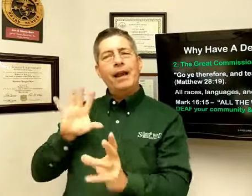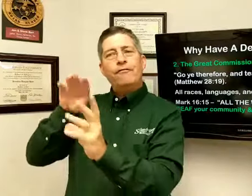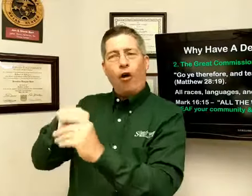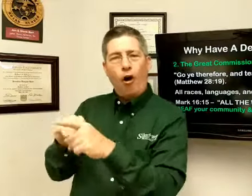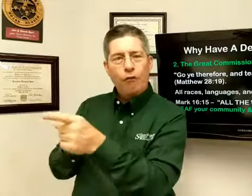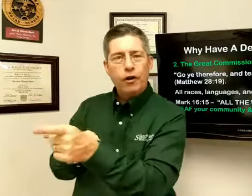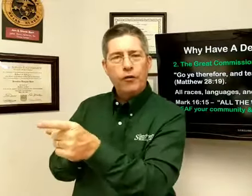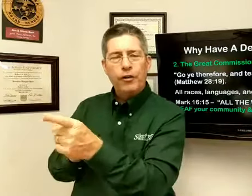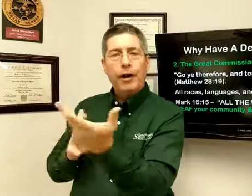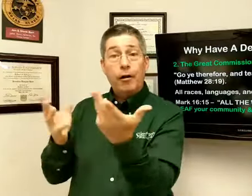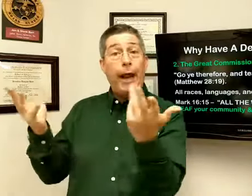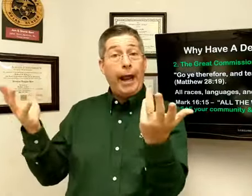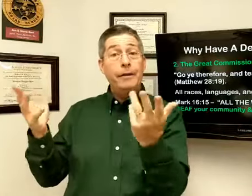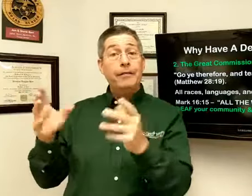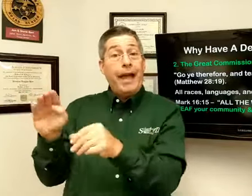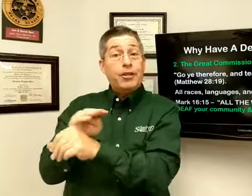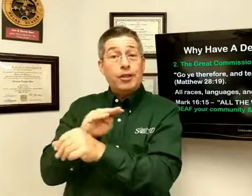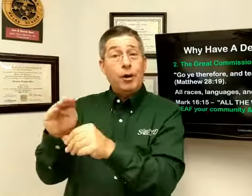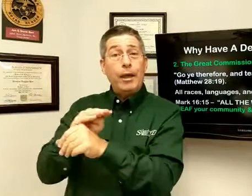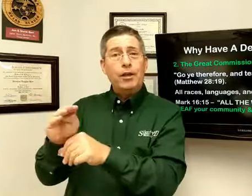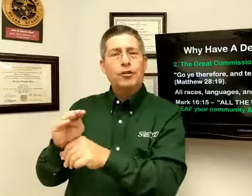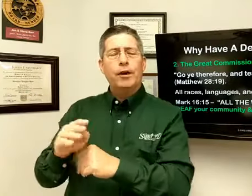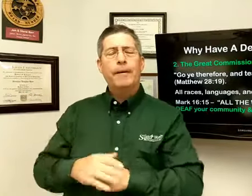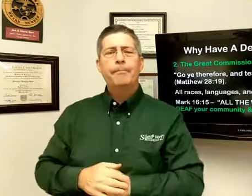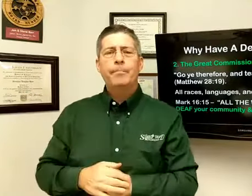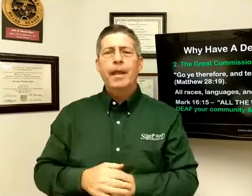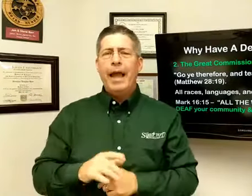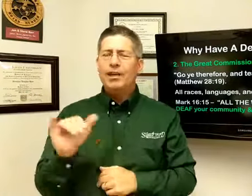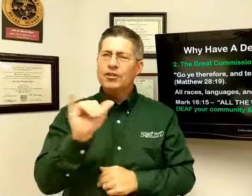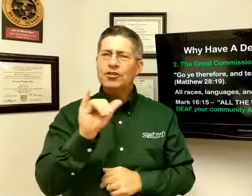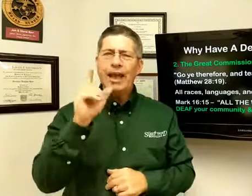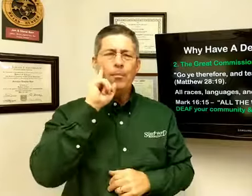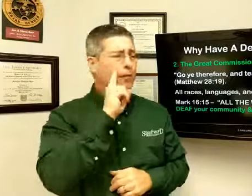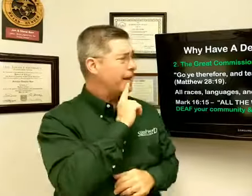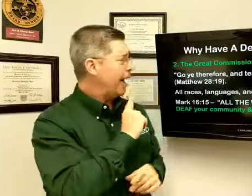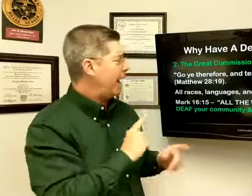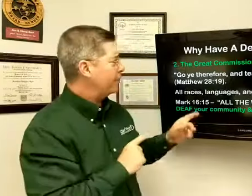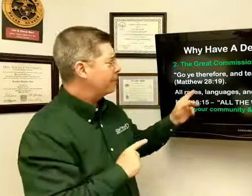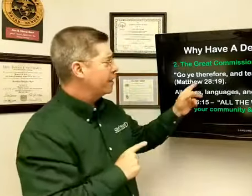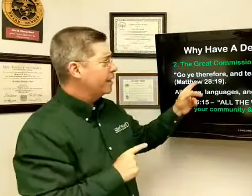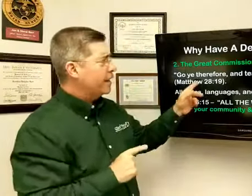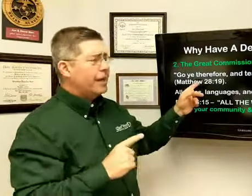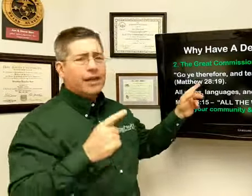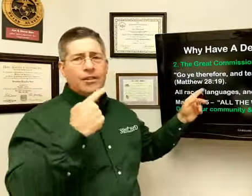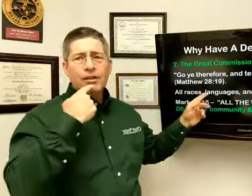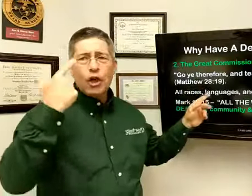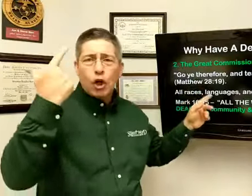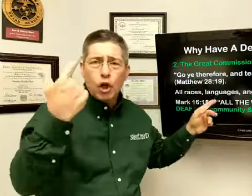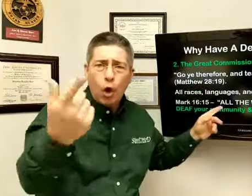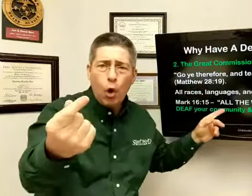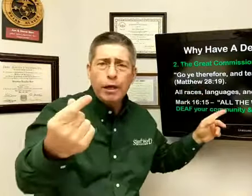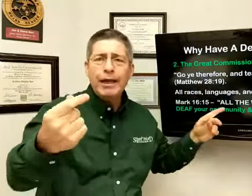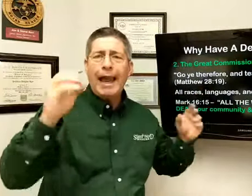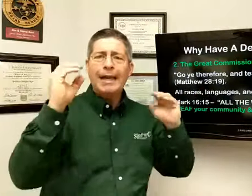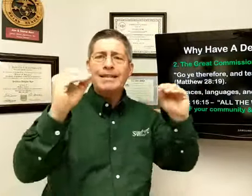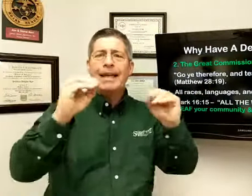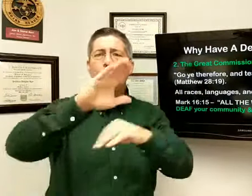involved over there. And that's their ministry. And it's the same with the deaf. It says, go ye and teach